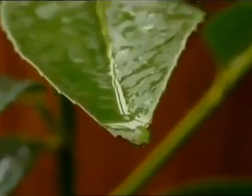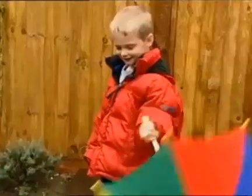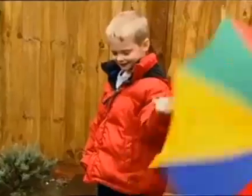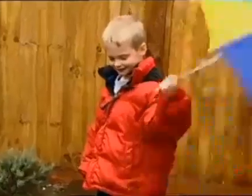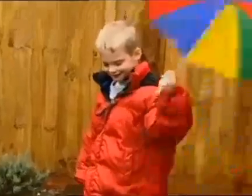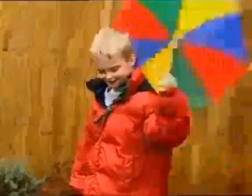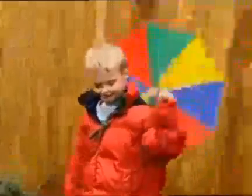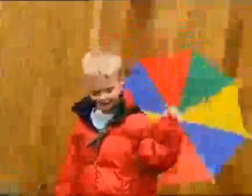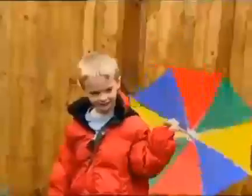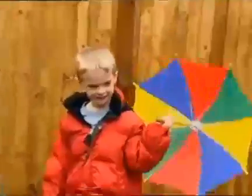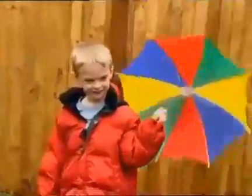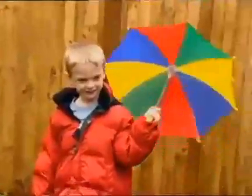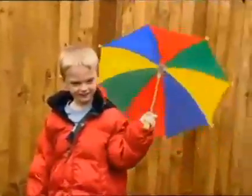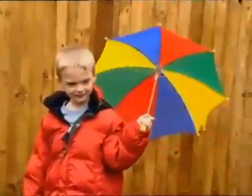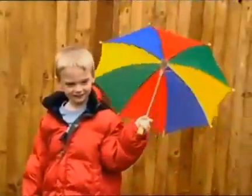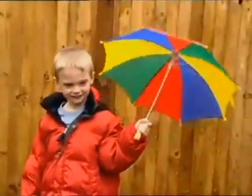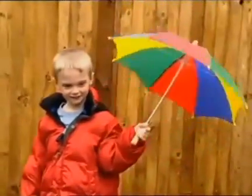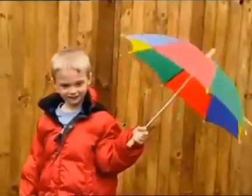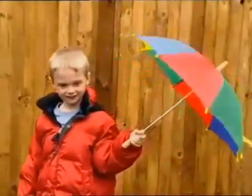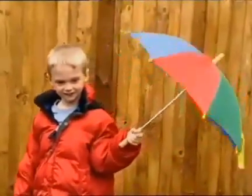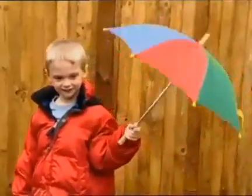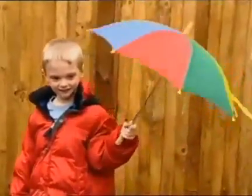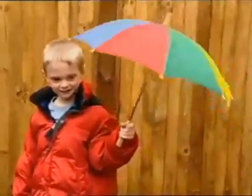Drip. It's a good job George has got his umbrella.